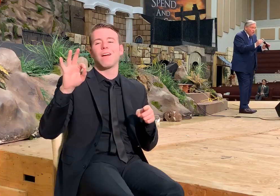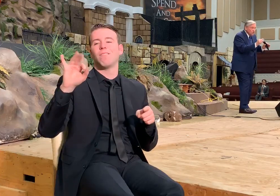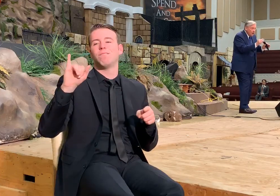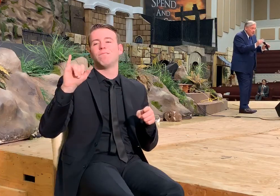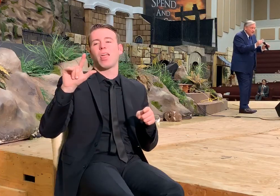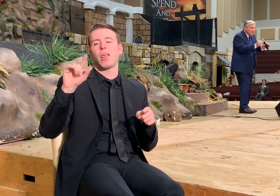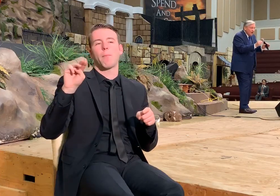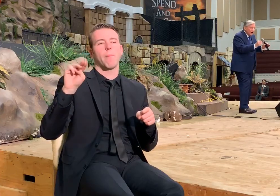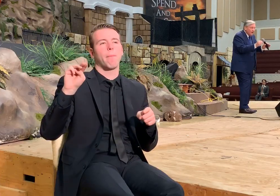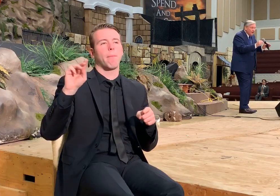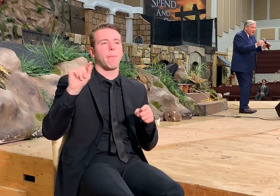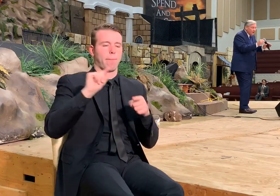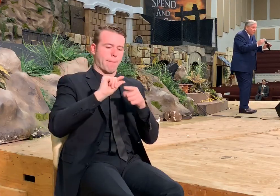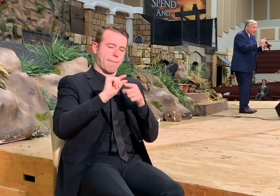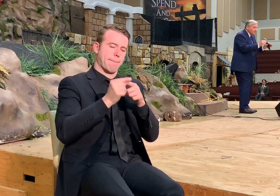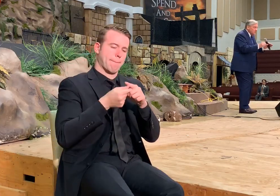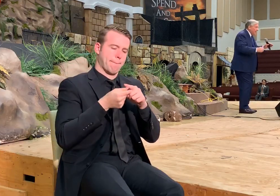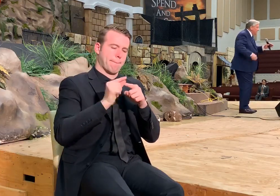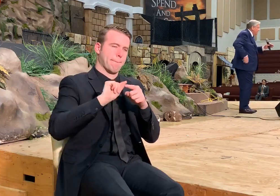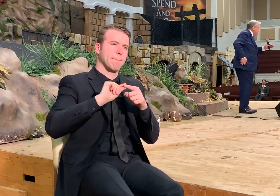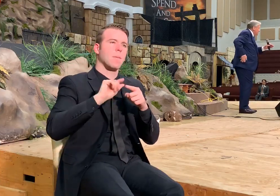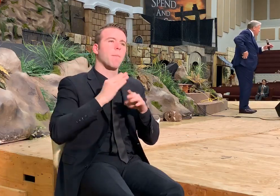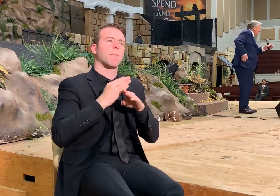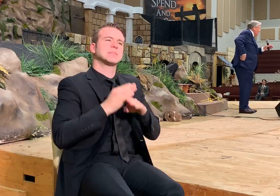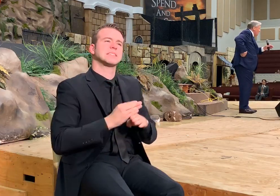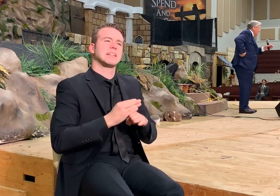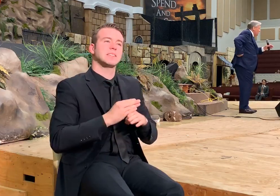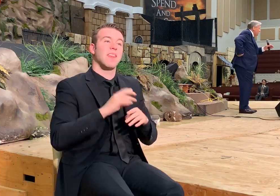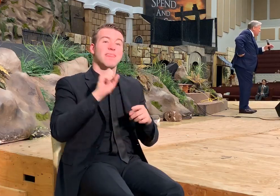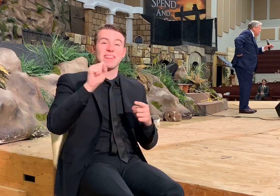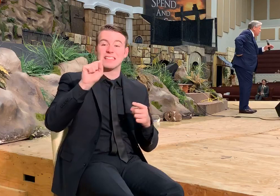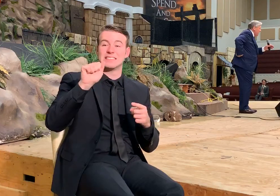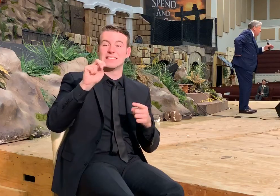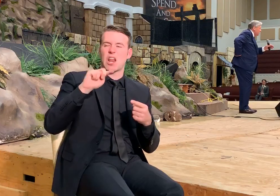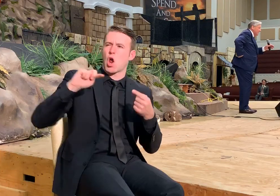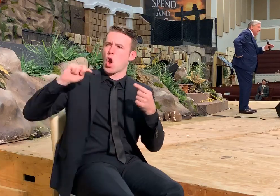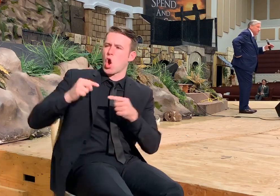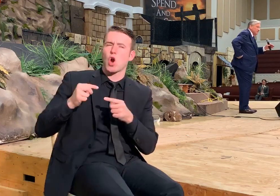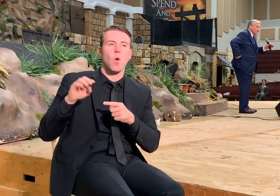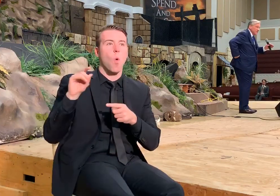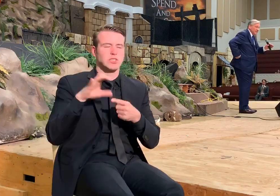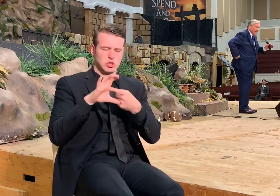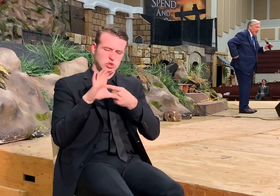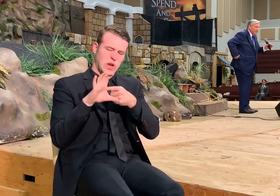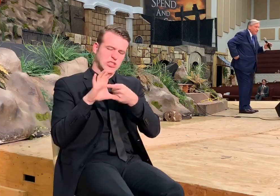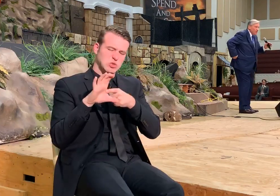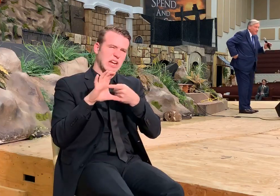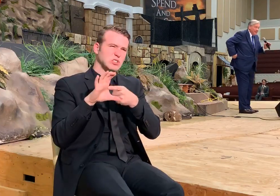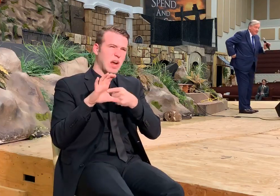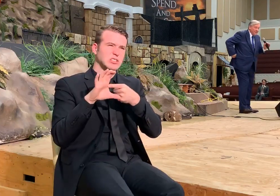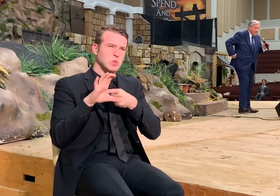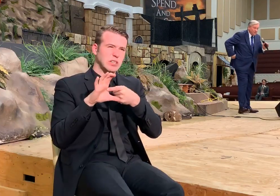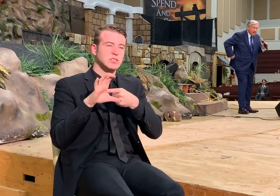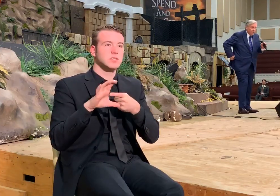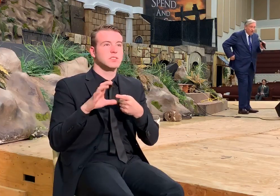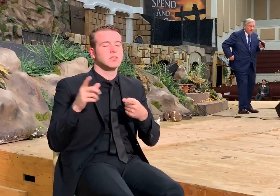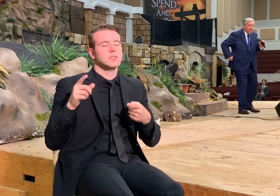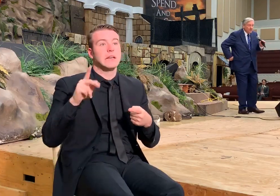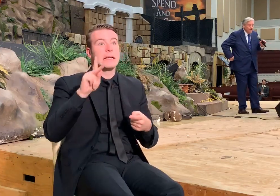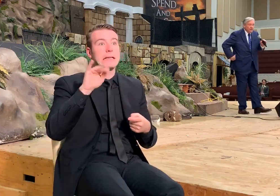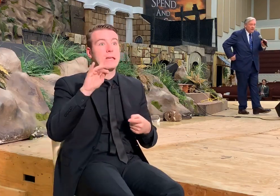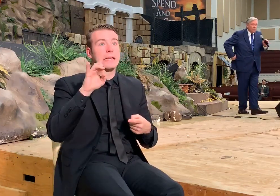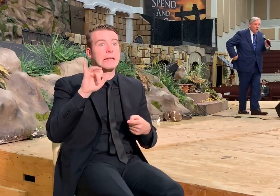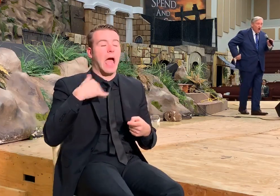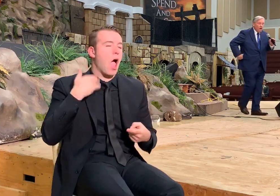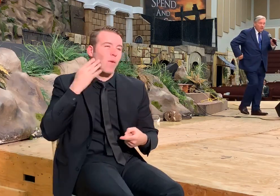around the grain of sand. Because it's hurting. It's scratching against his kidney. I don't even know if they have kidneys. But anyway.